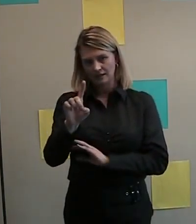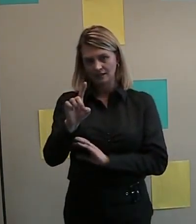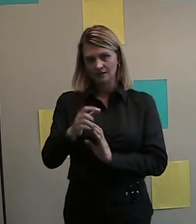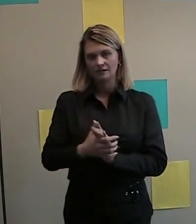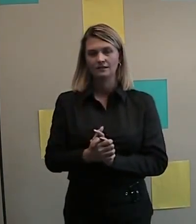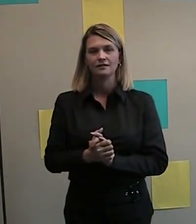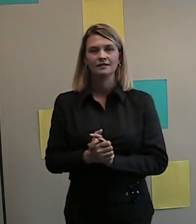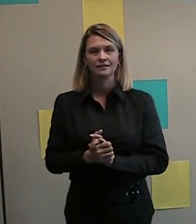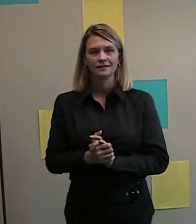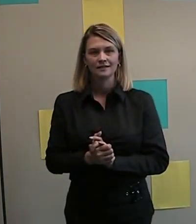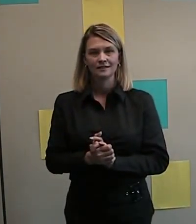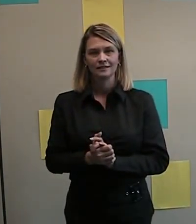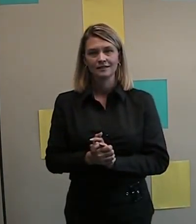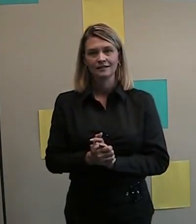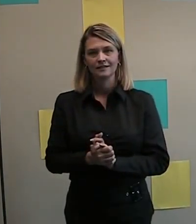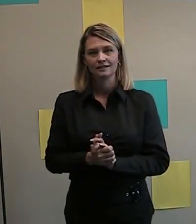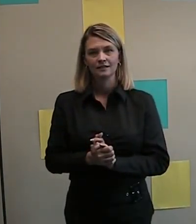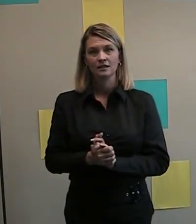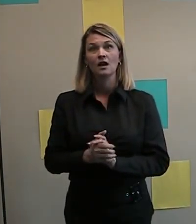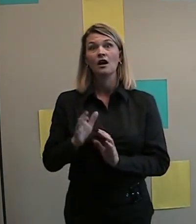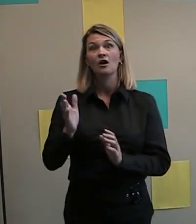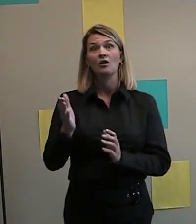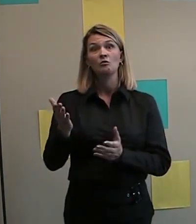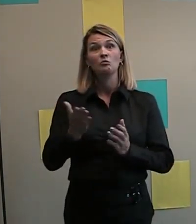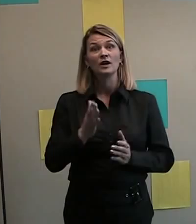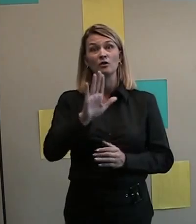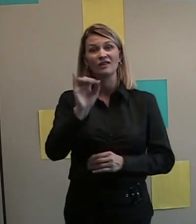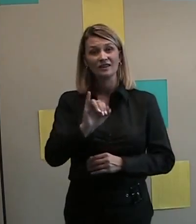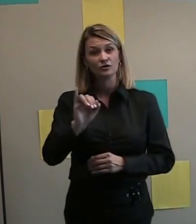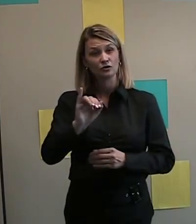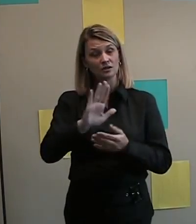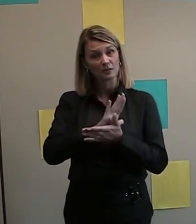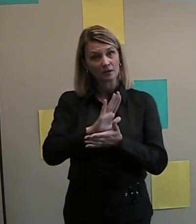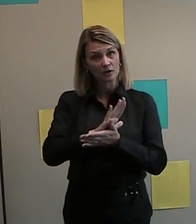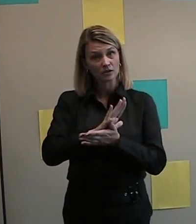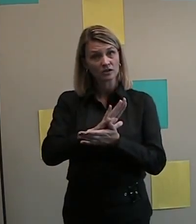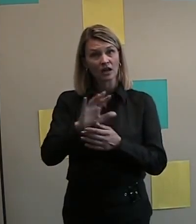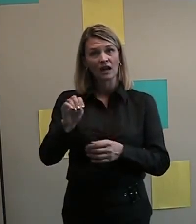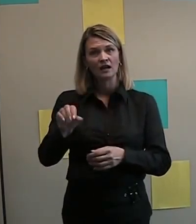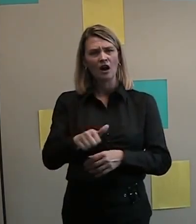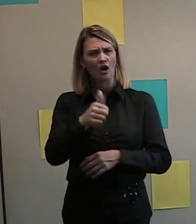insurance papers, and other comfort items.